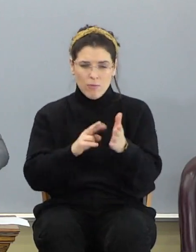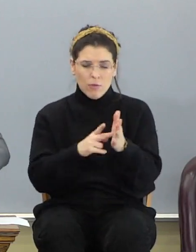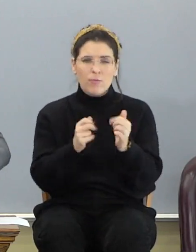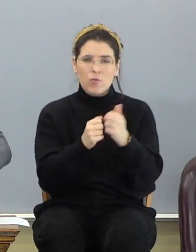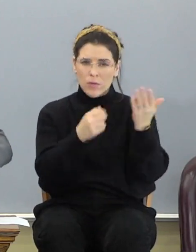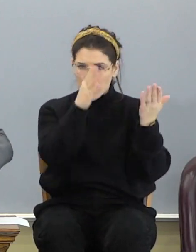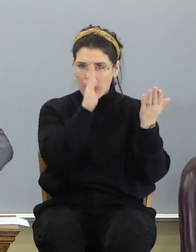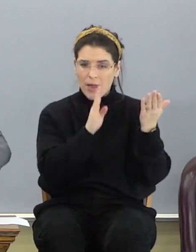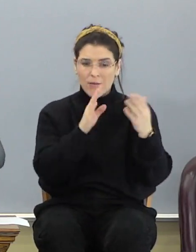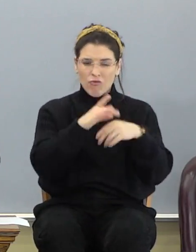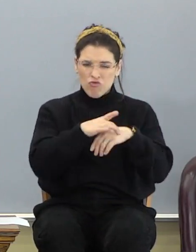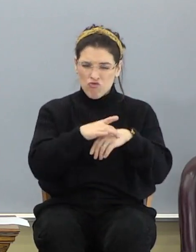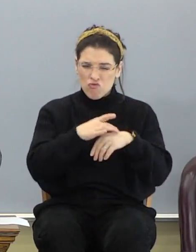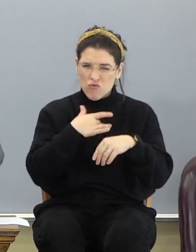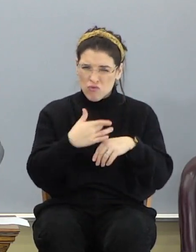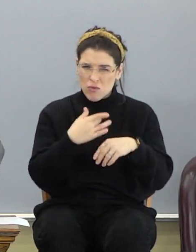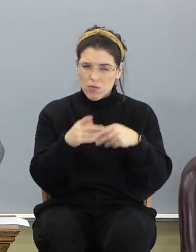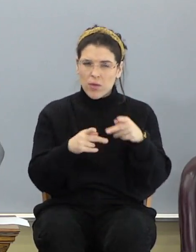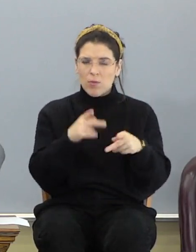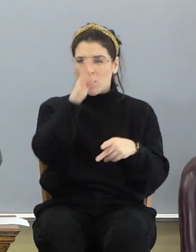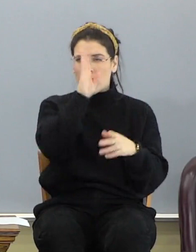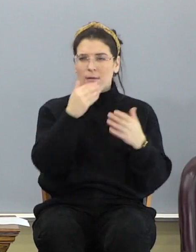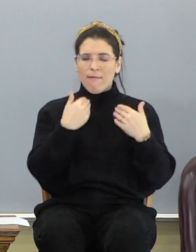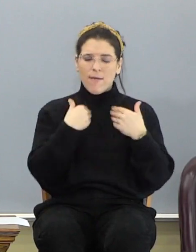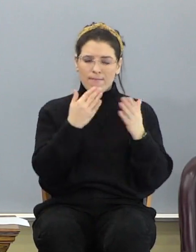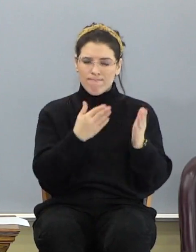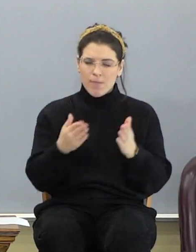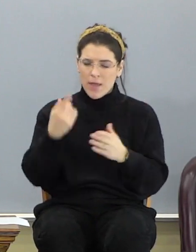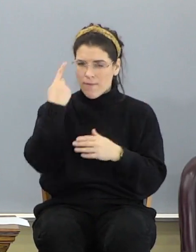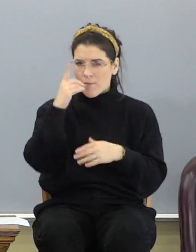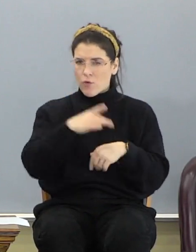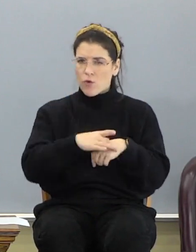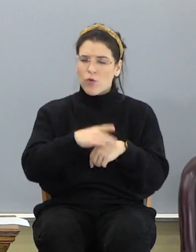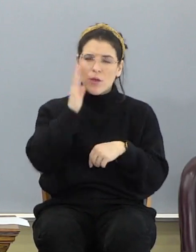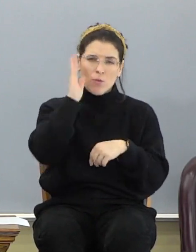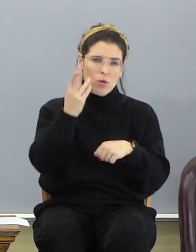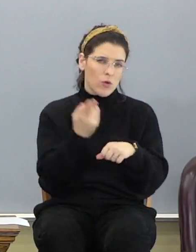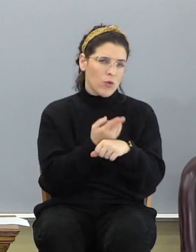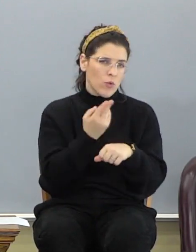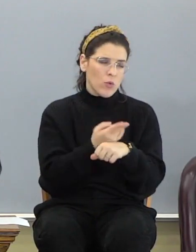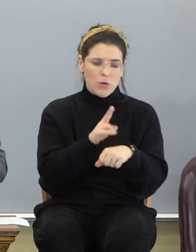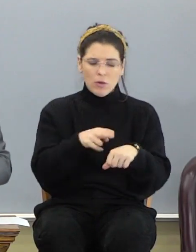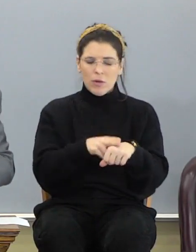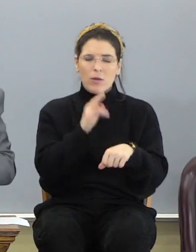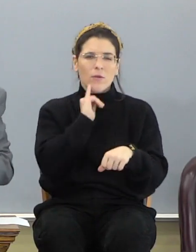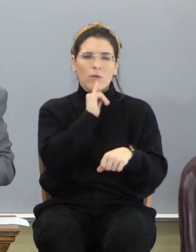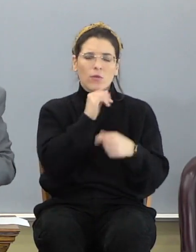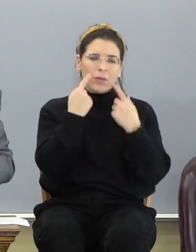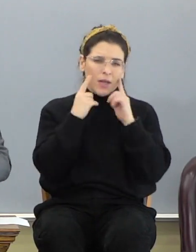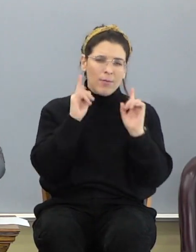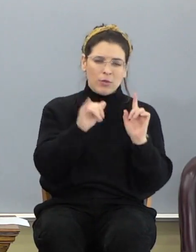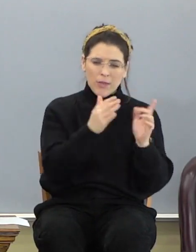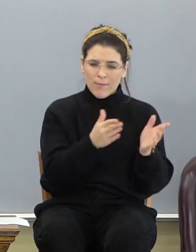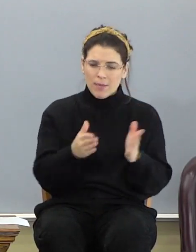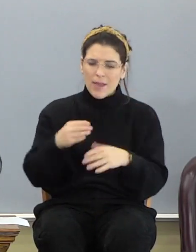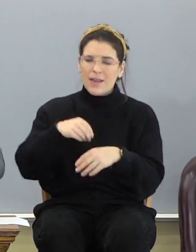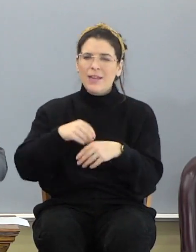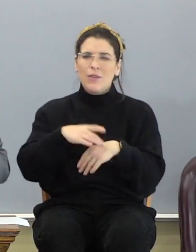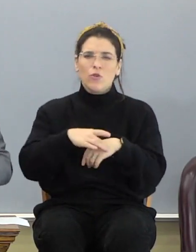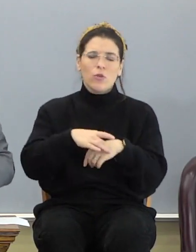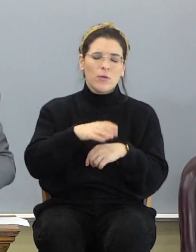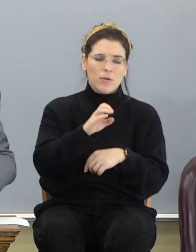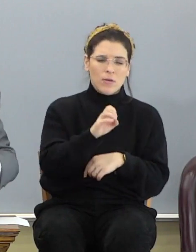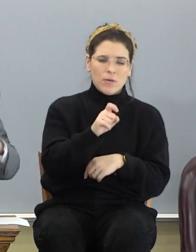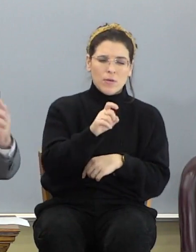God has a plan for the earth, and He's going to use the nation Israel to accomplish that plan in the earth. Deuteronomy, Exodus